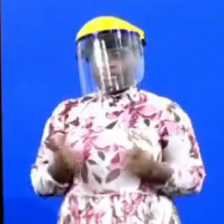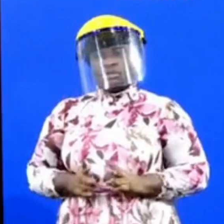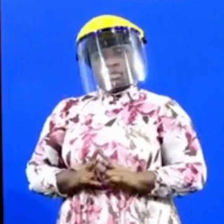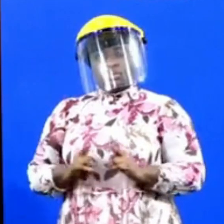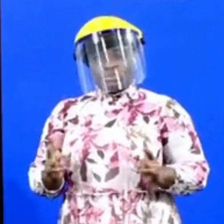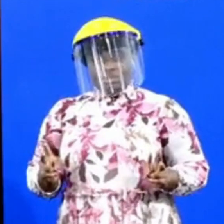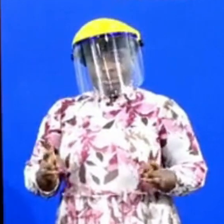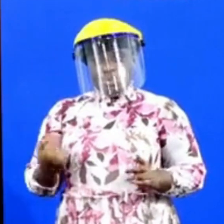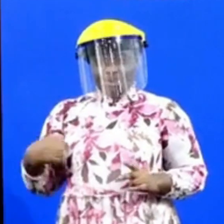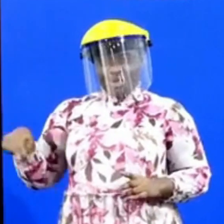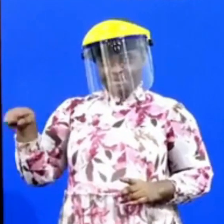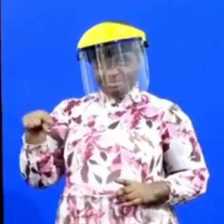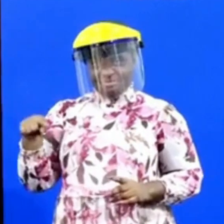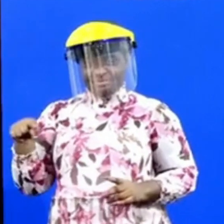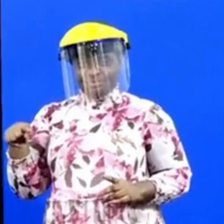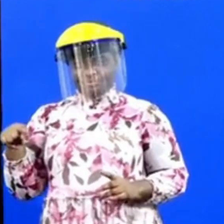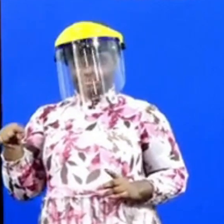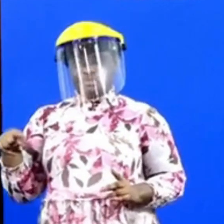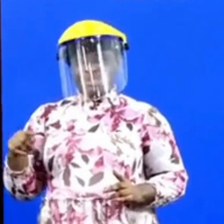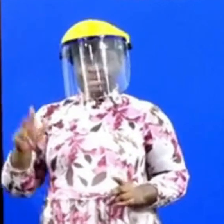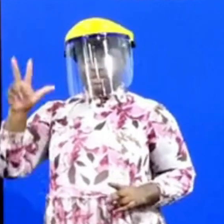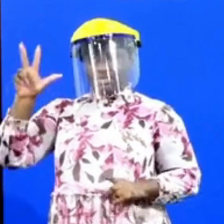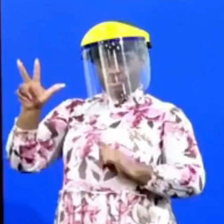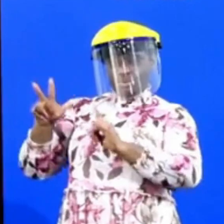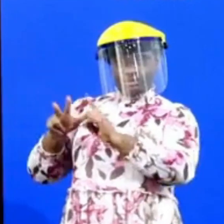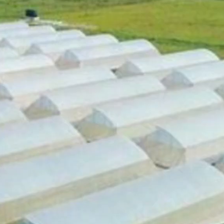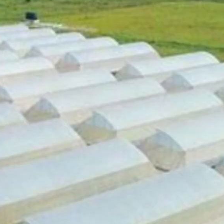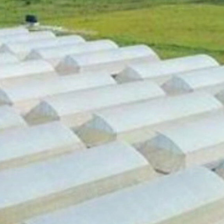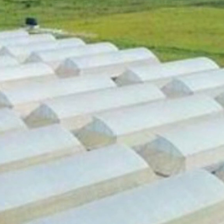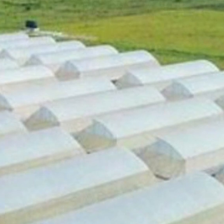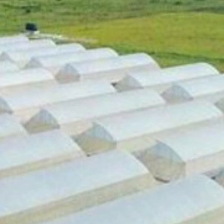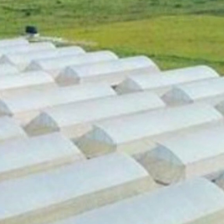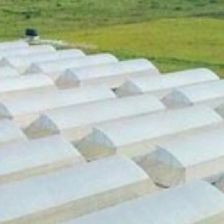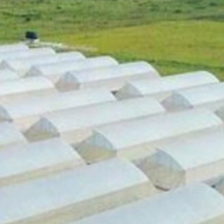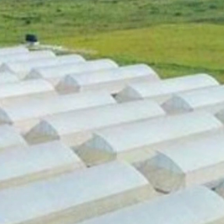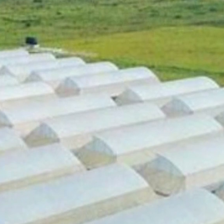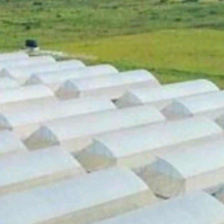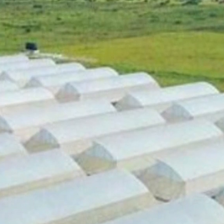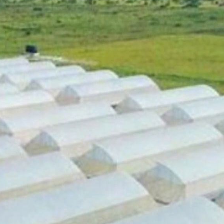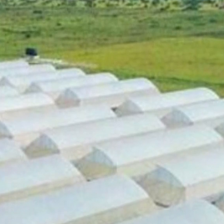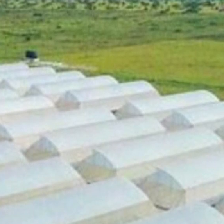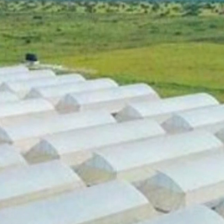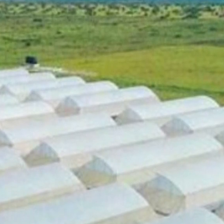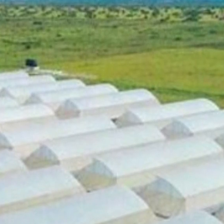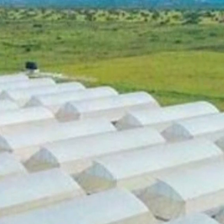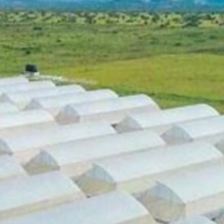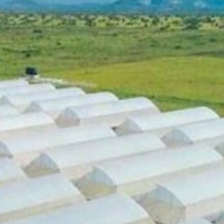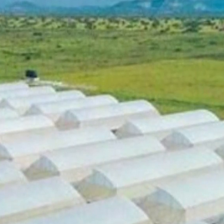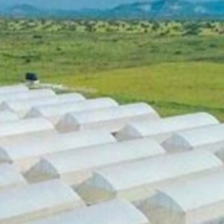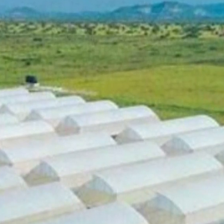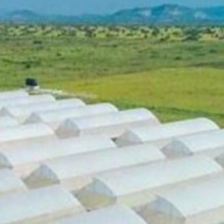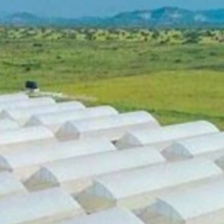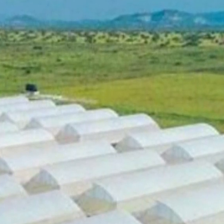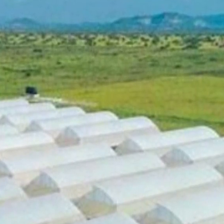we have come with these three sites in Akumadan in an offensive district in Ashanti region in